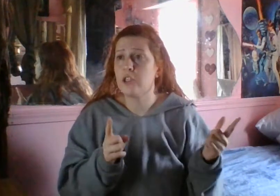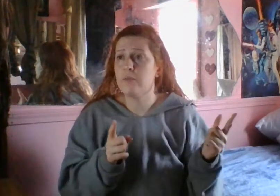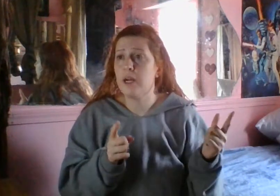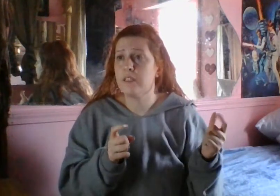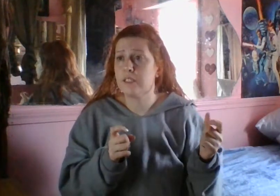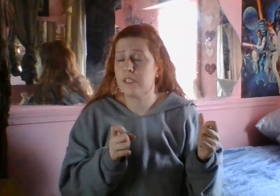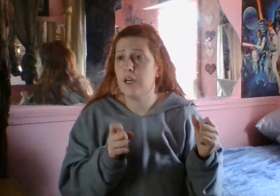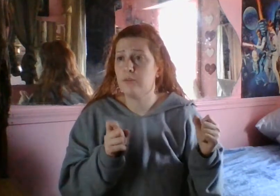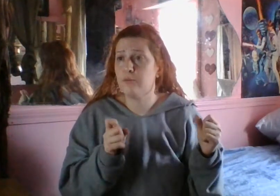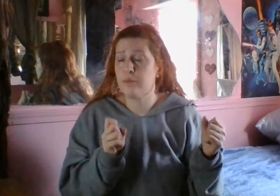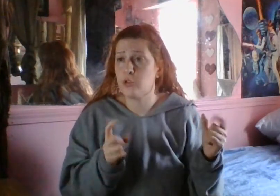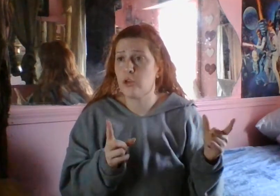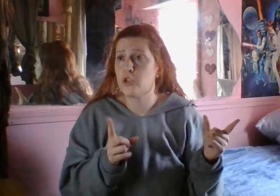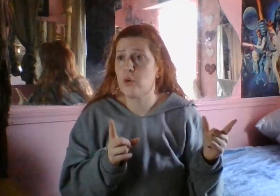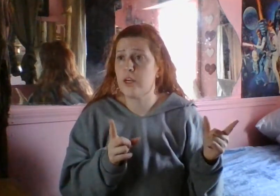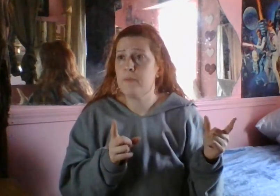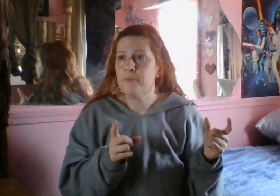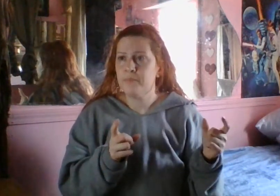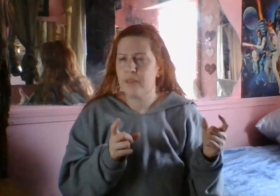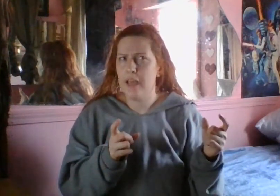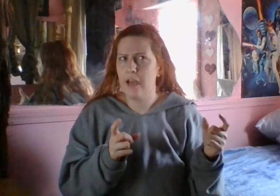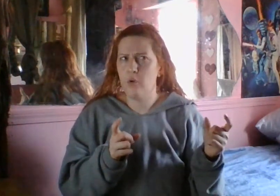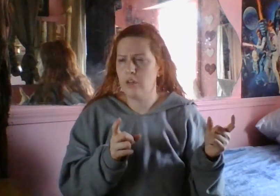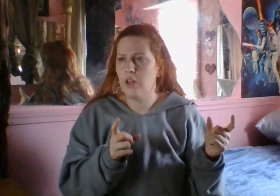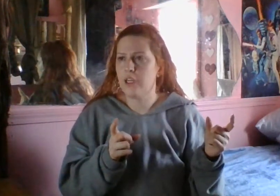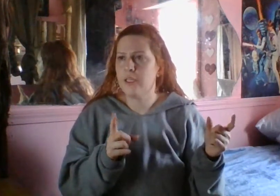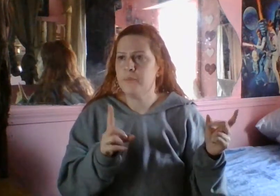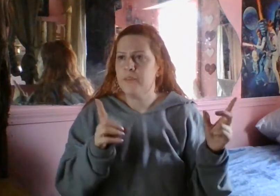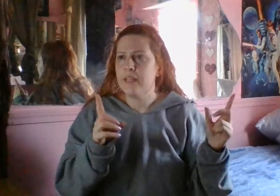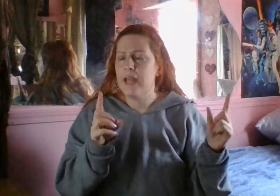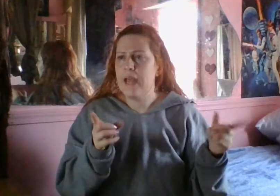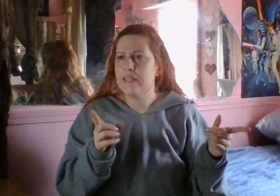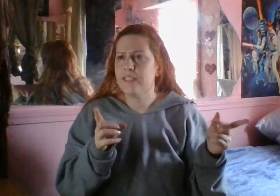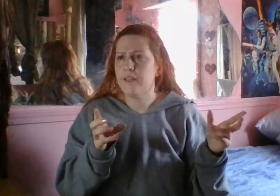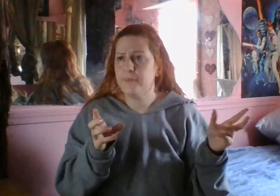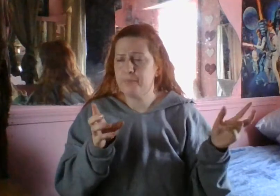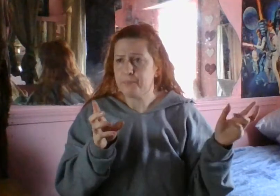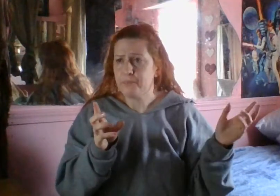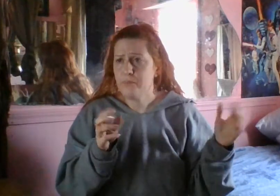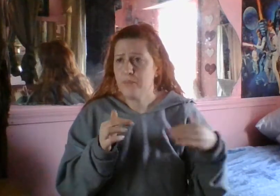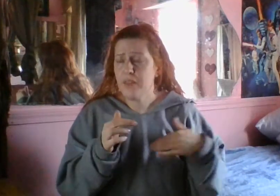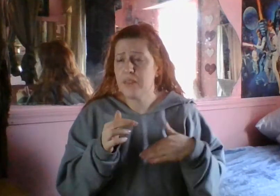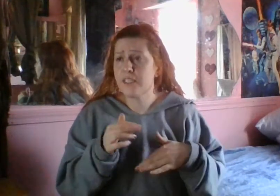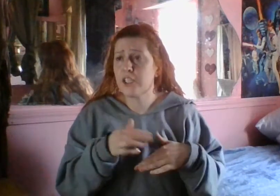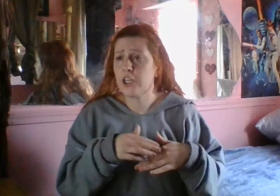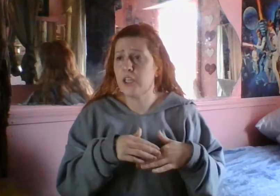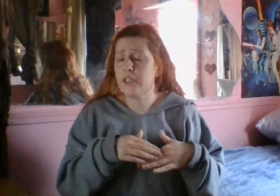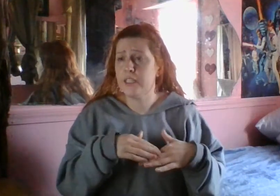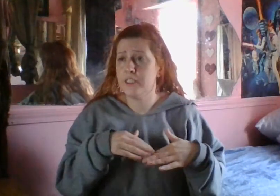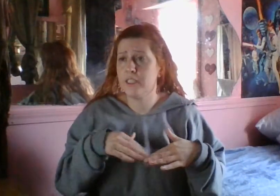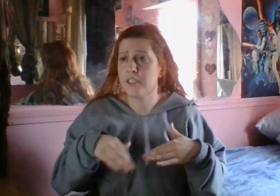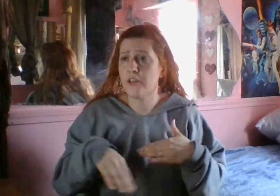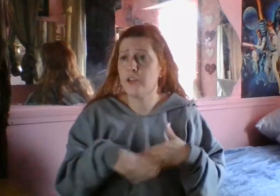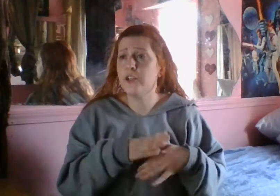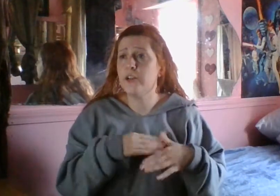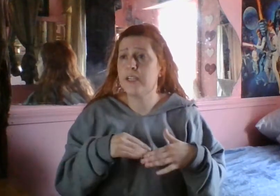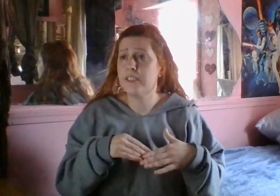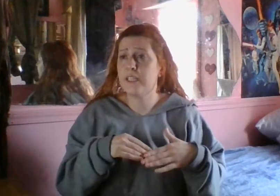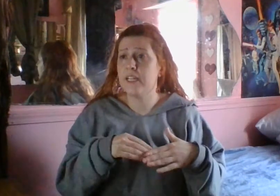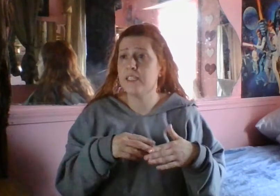miles, um, from shore to shore, or longer. And, um, this occurred in the southern United States.